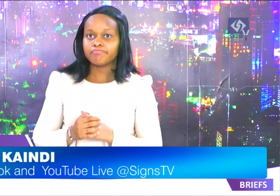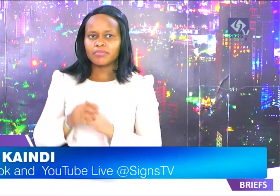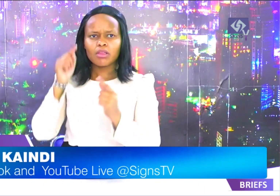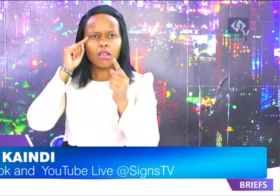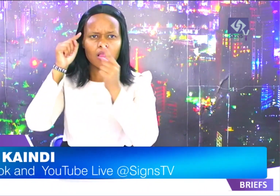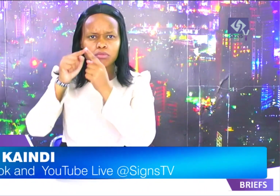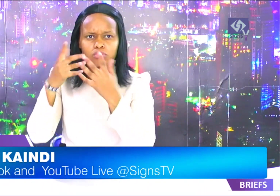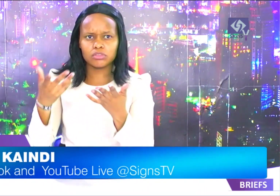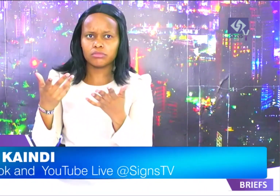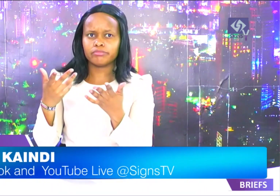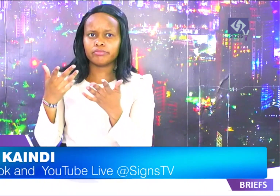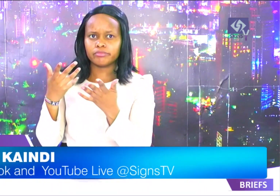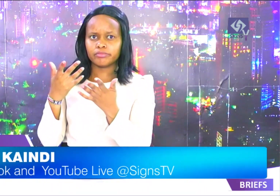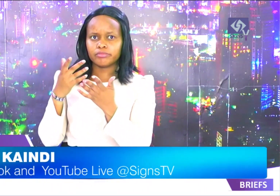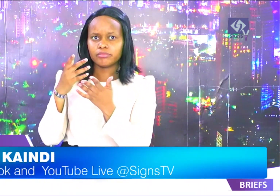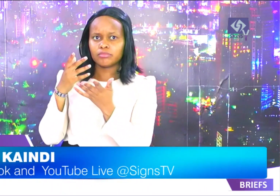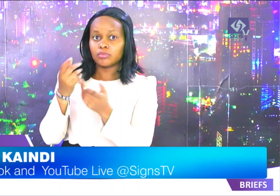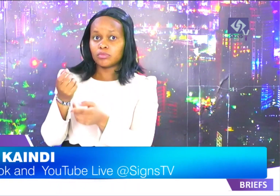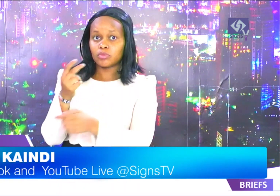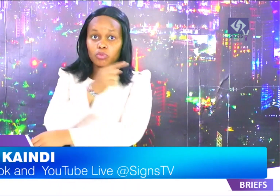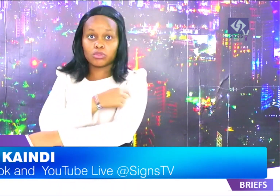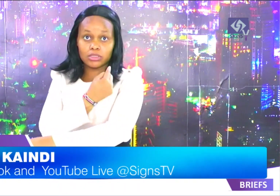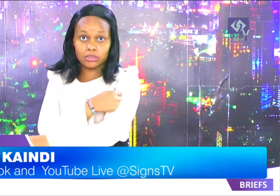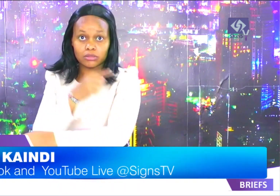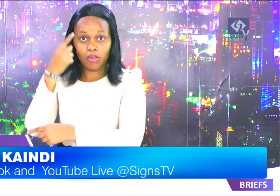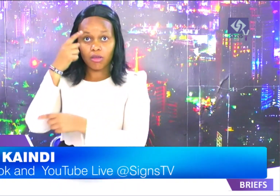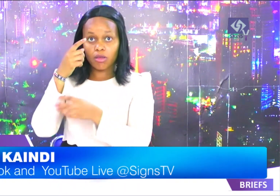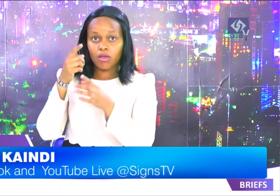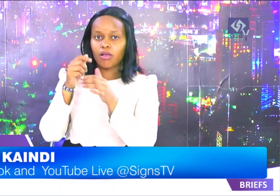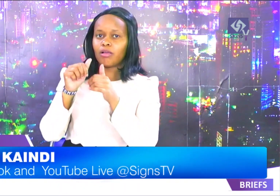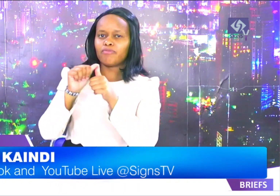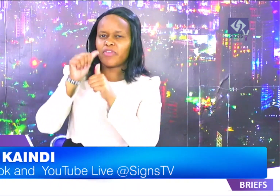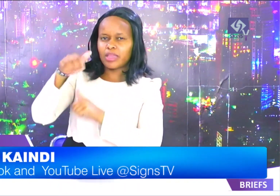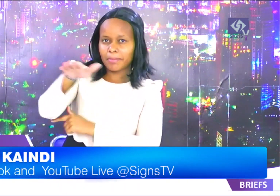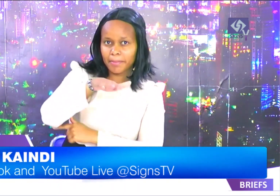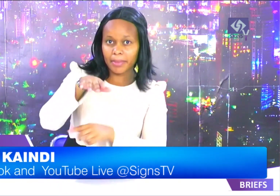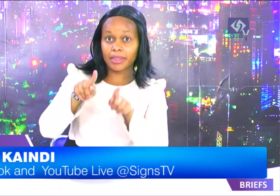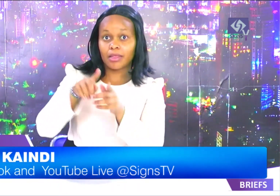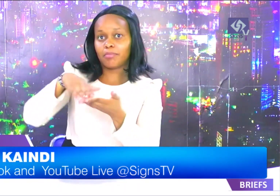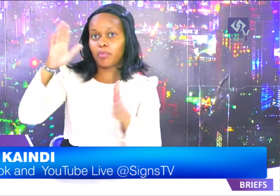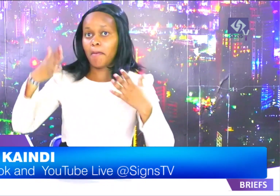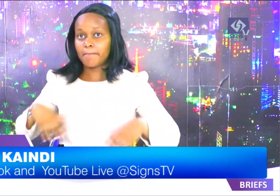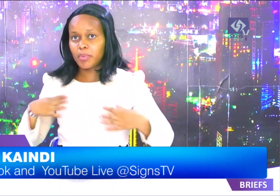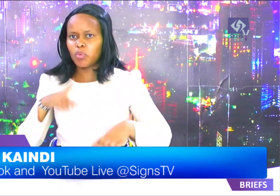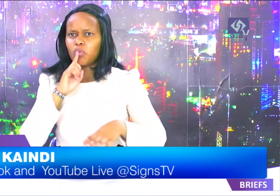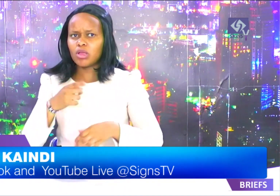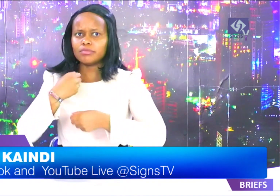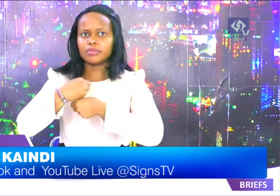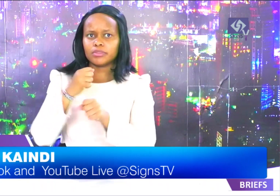the main aim of expanding the clinics is to reach far areas